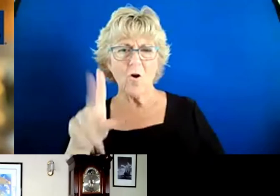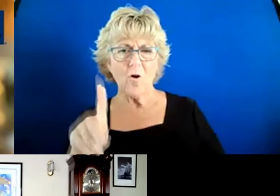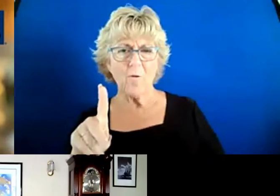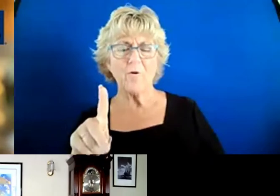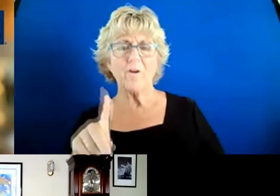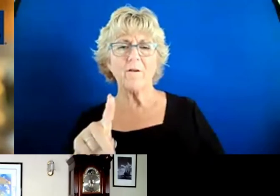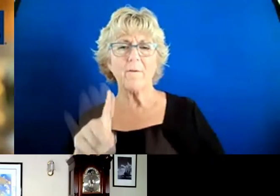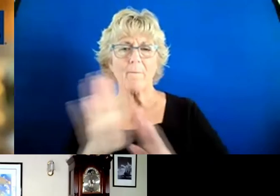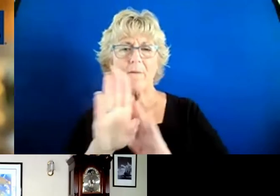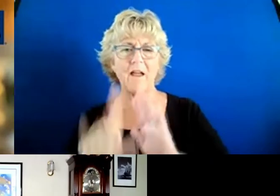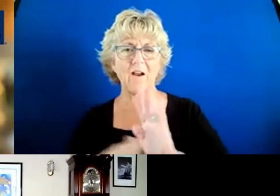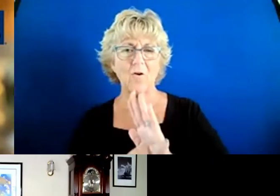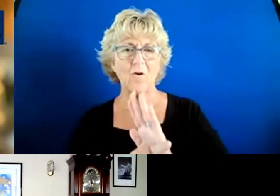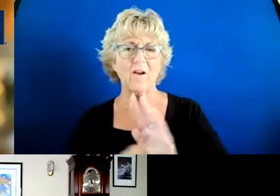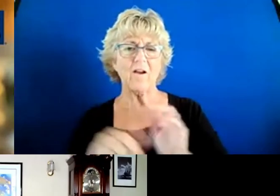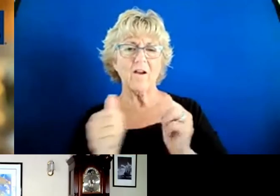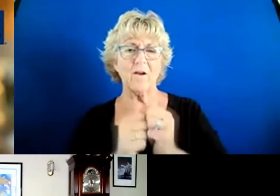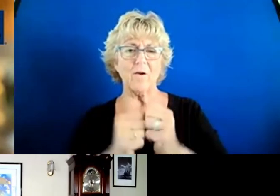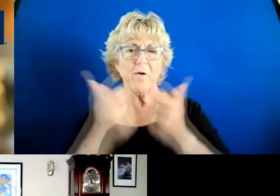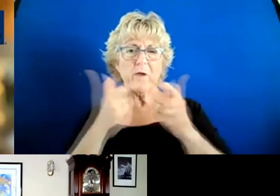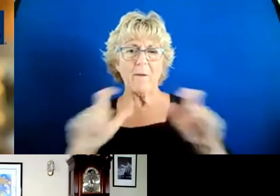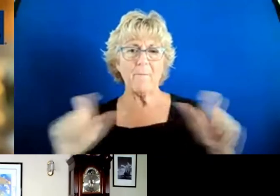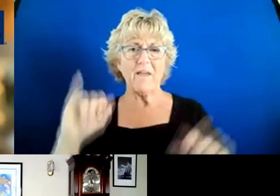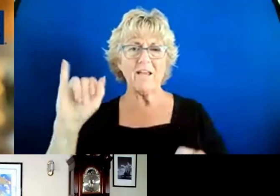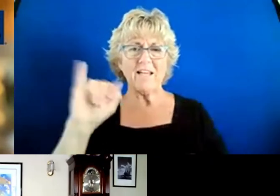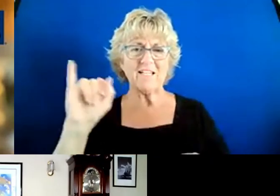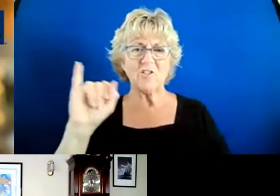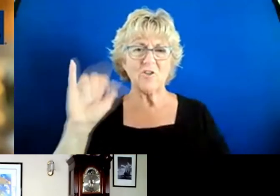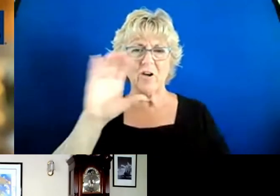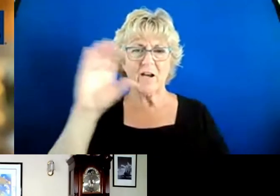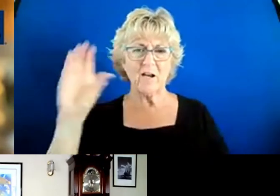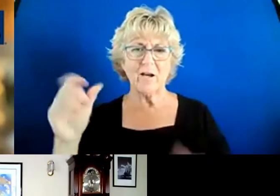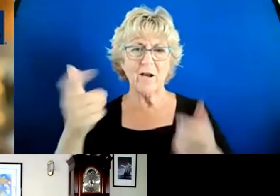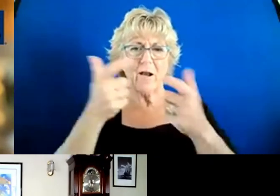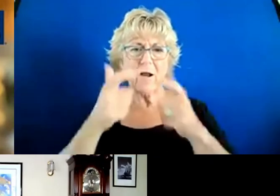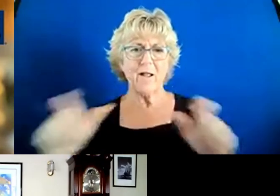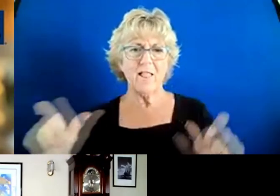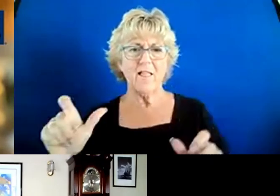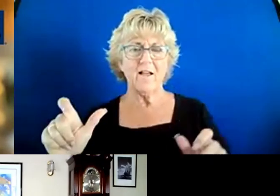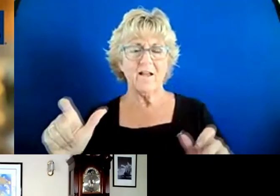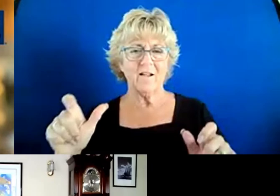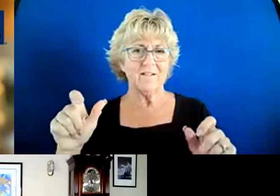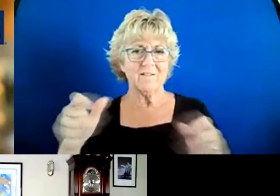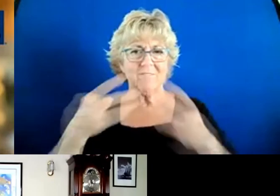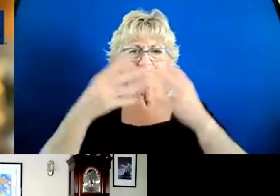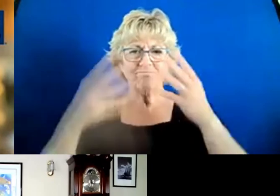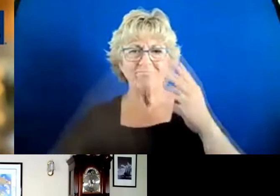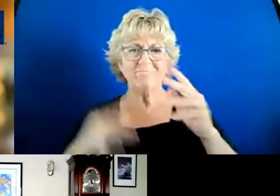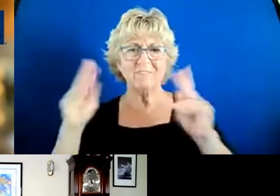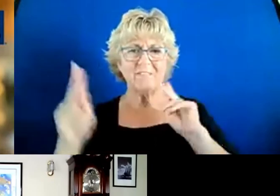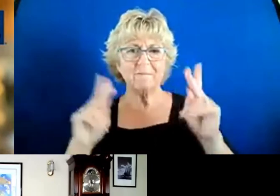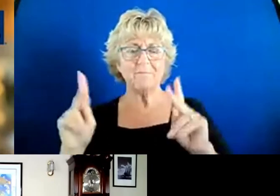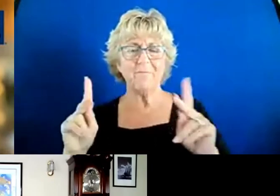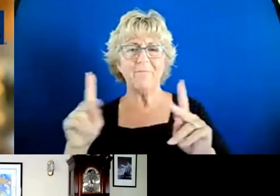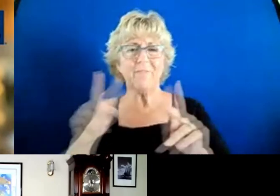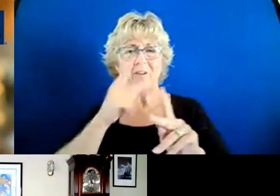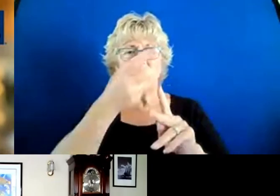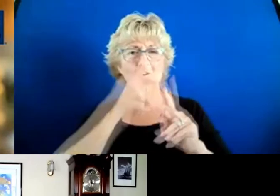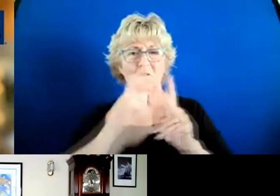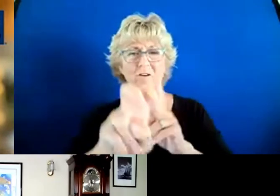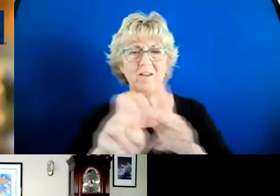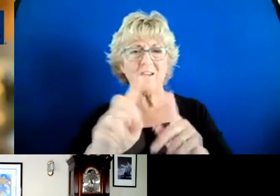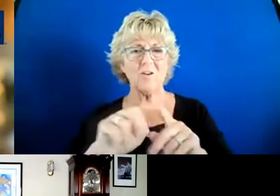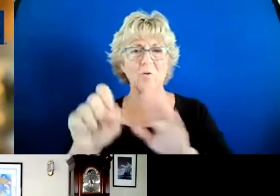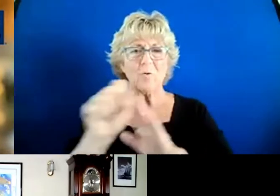you know, insurance carriers, large insurers into a state organization.